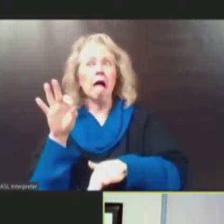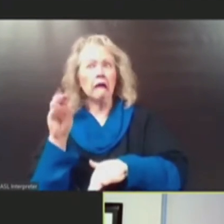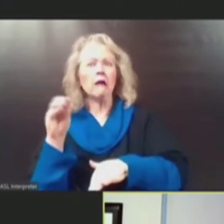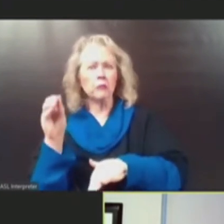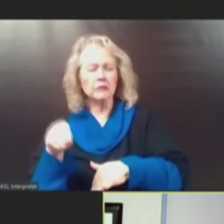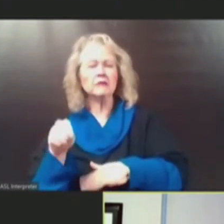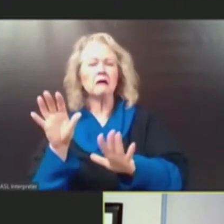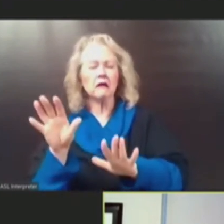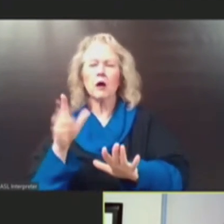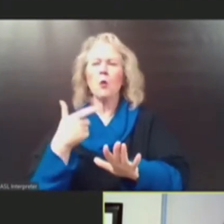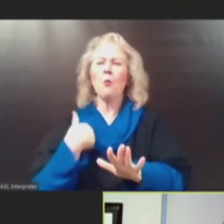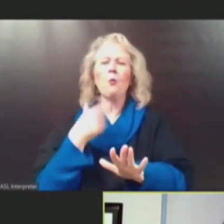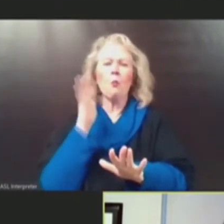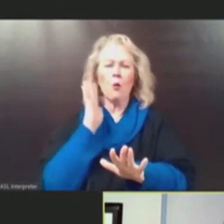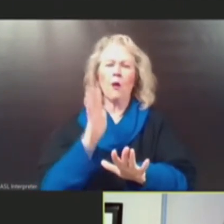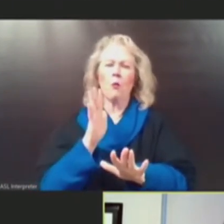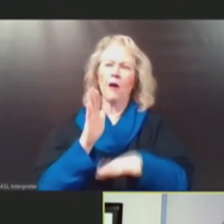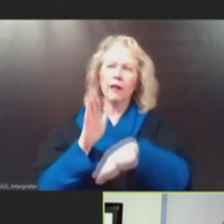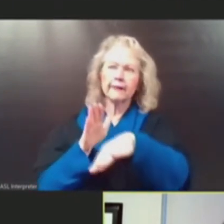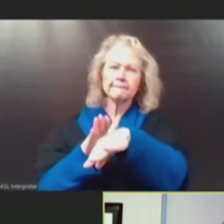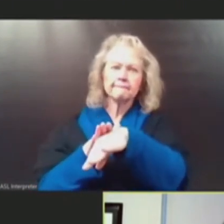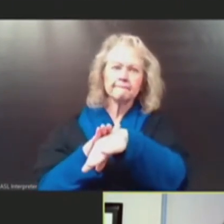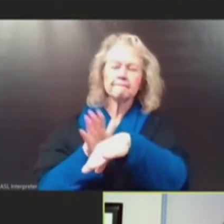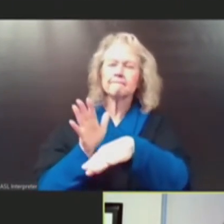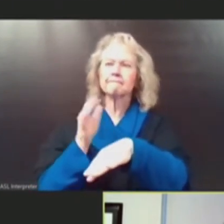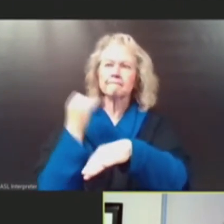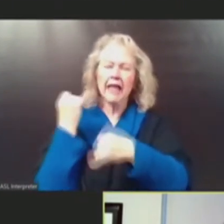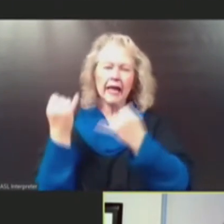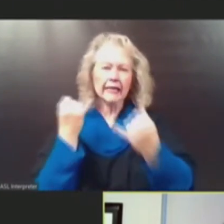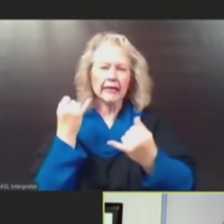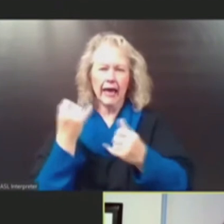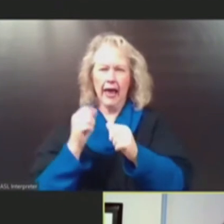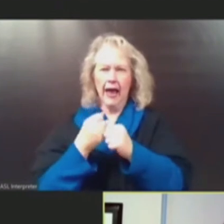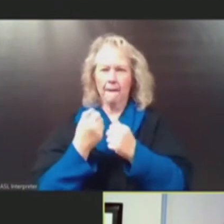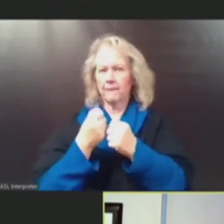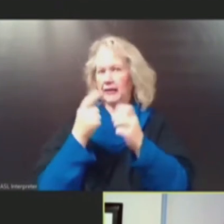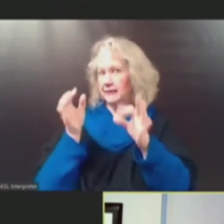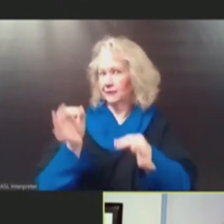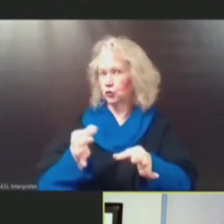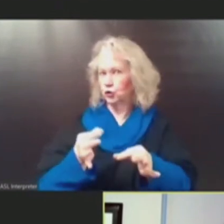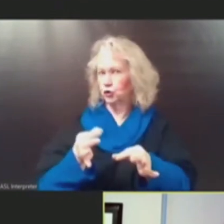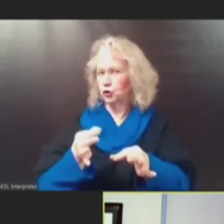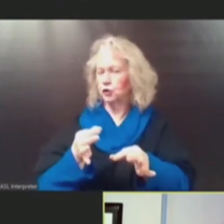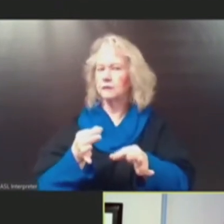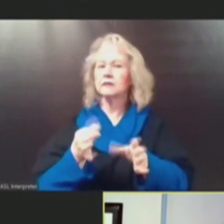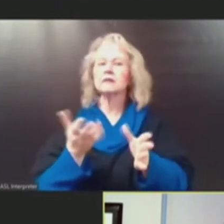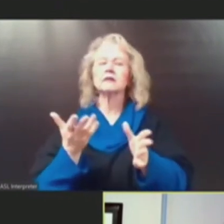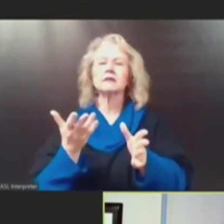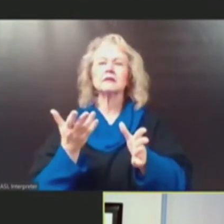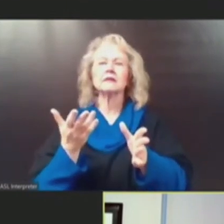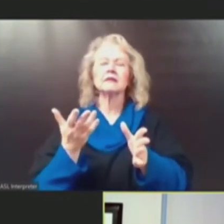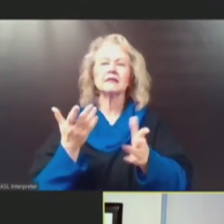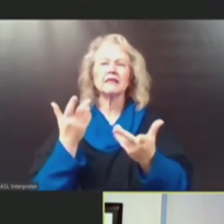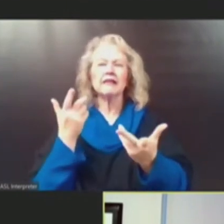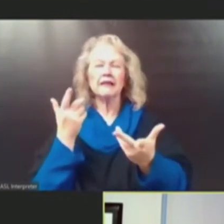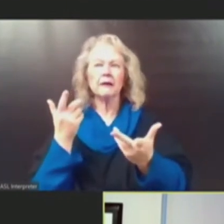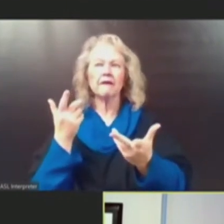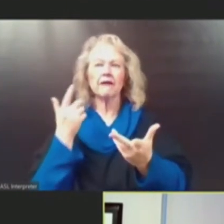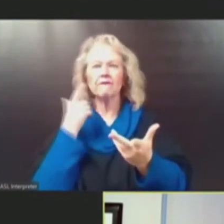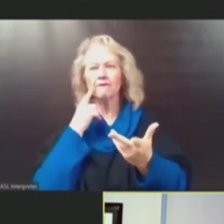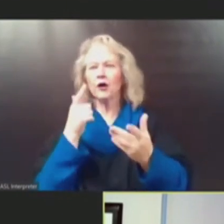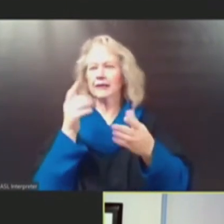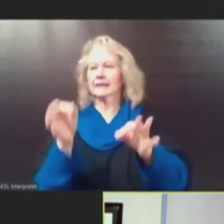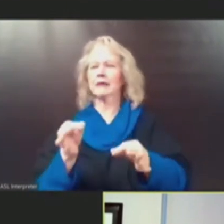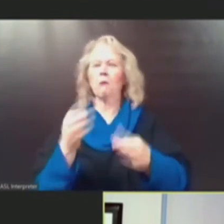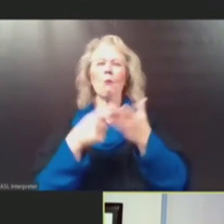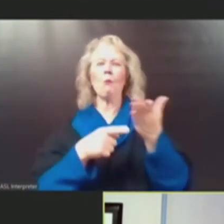will give guidance as to what decision points different districts and boards can make that's going to work for